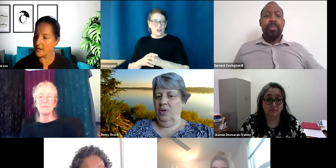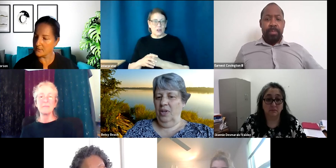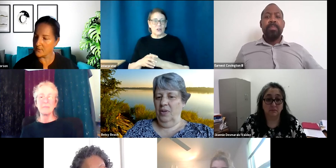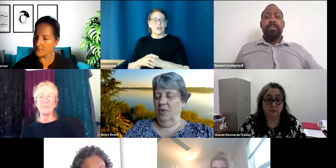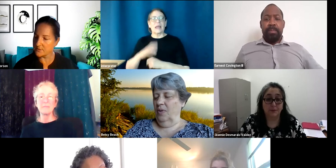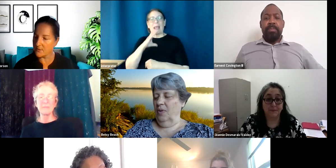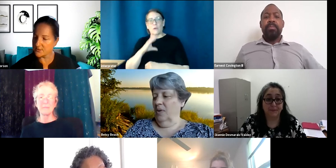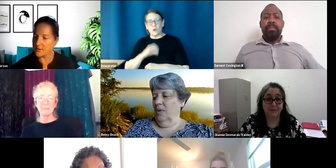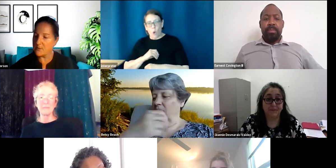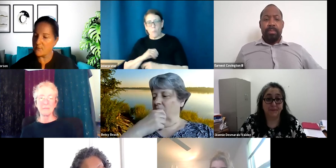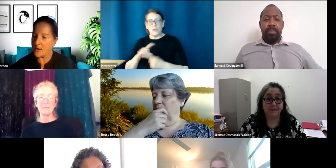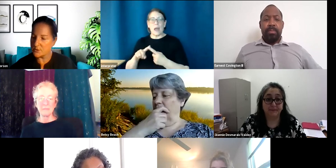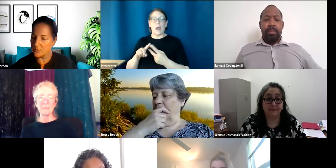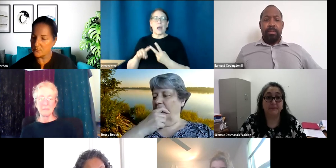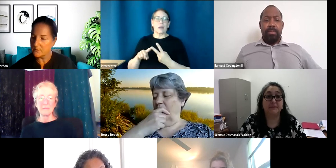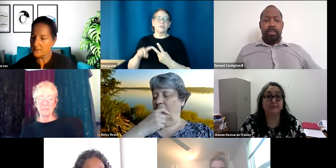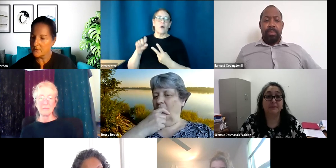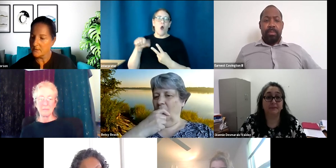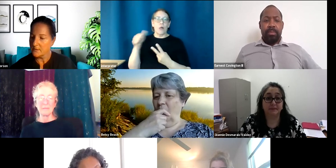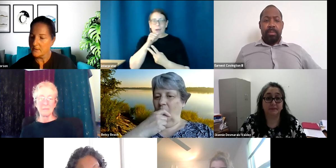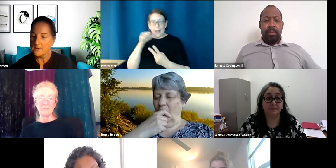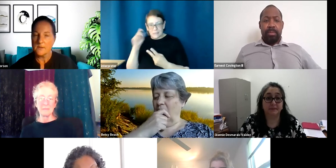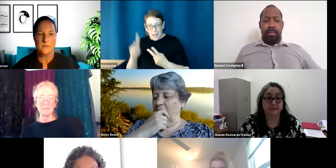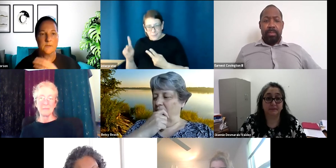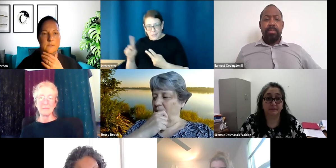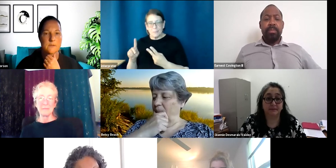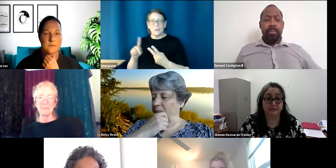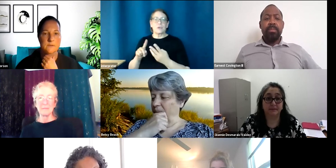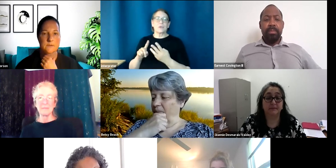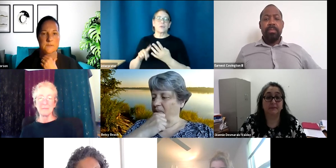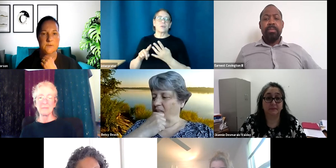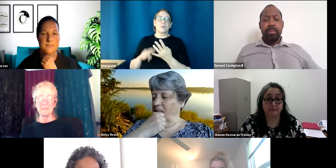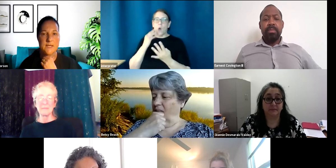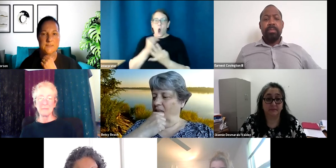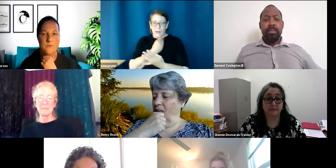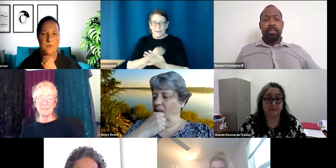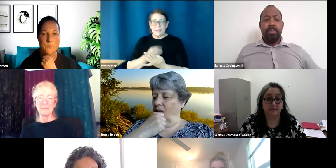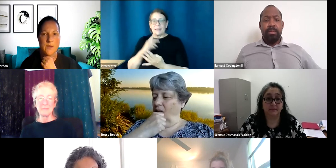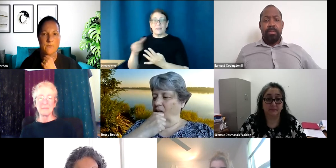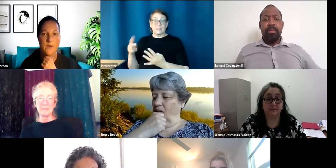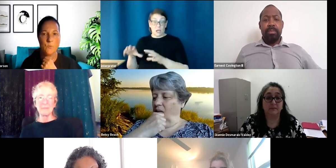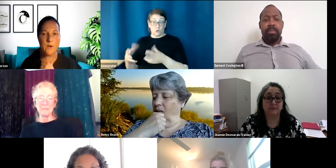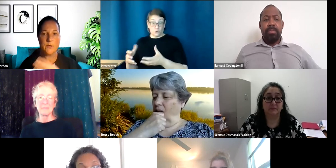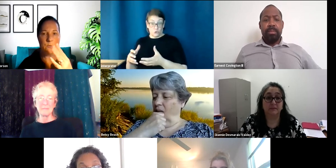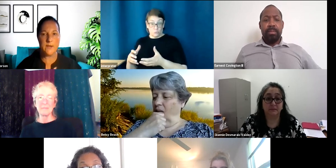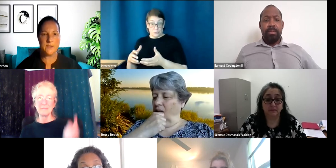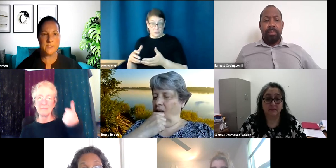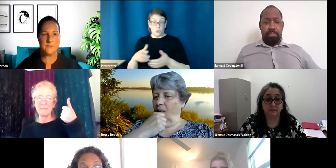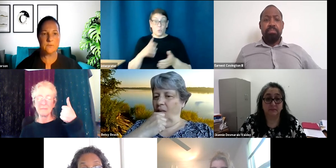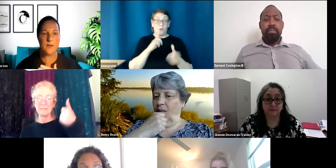And Carolyn round two. Okay. So maybe round two. Okay. So does that sound good? We'll have a round one a week and then